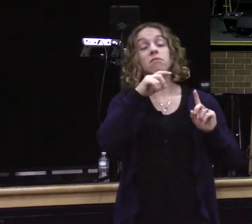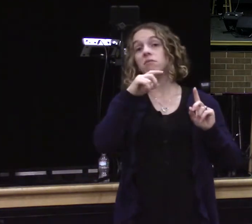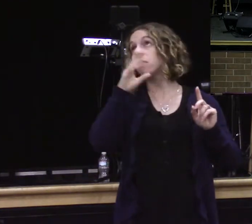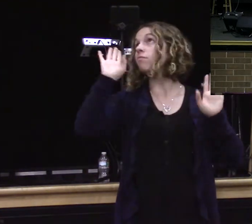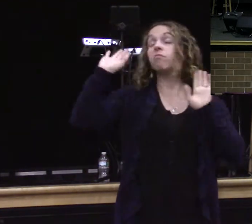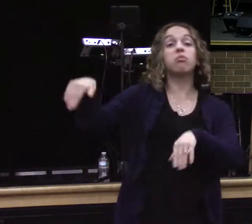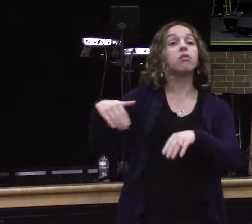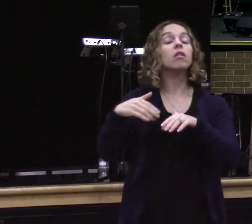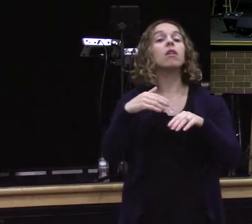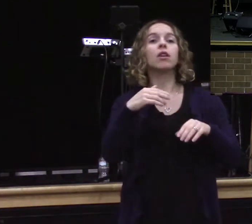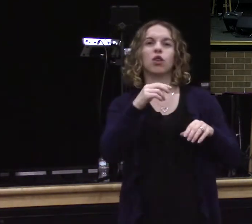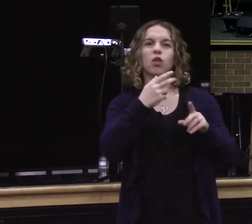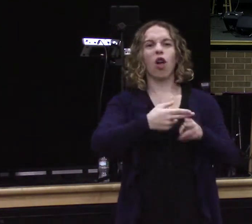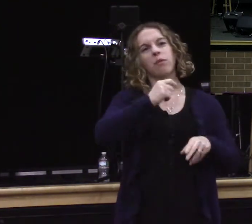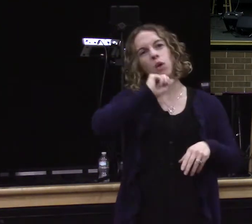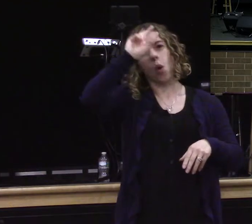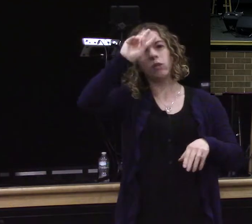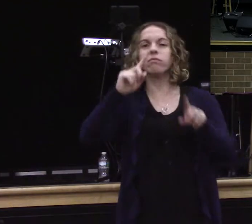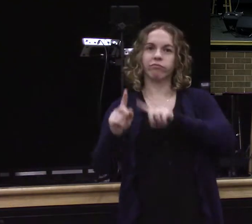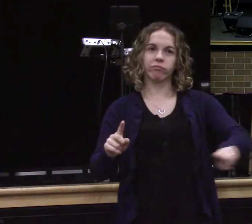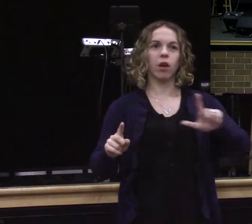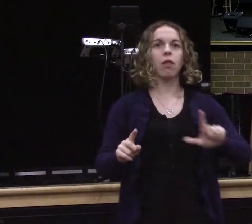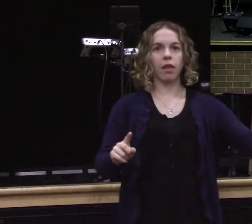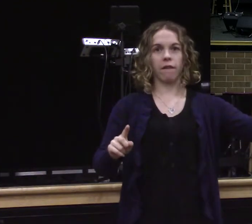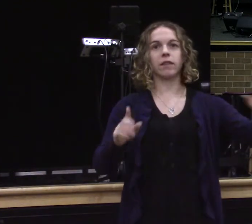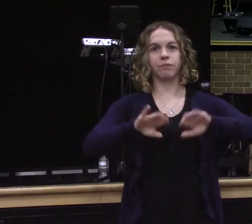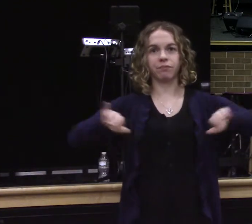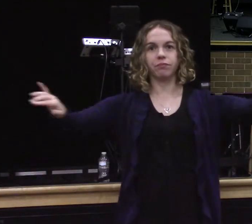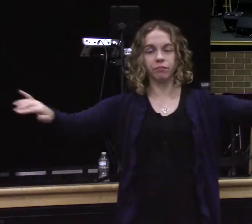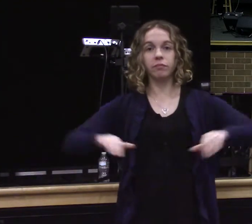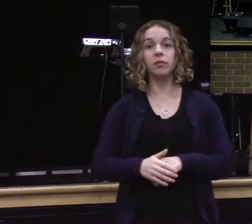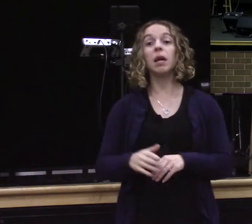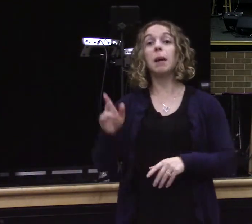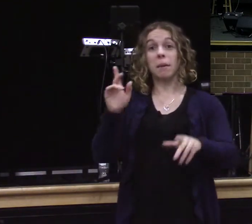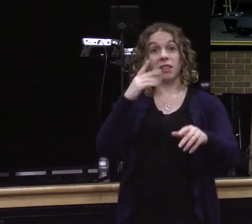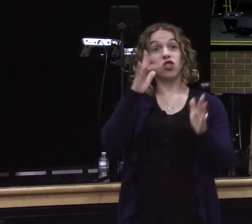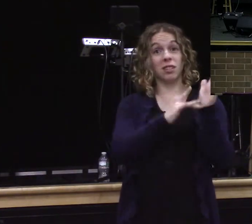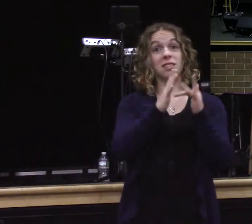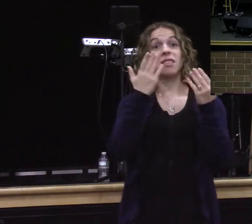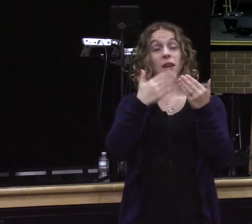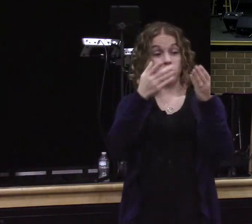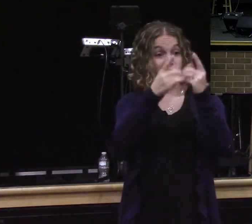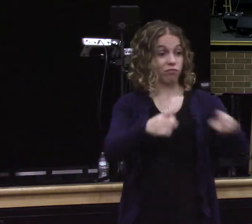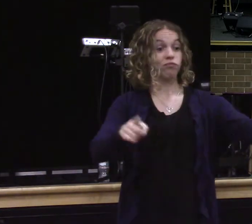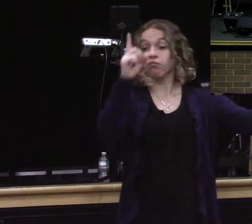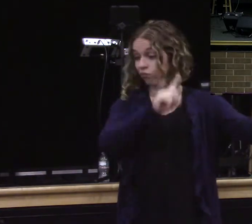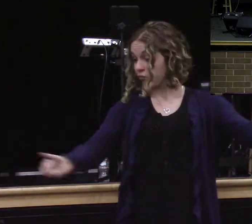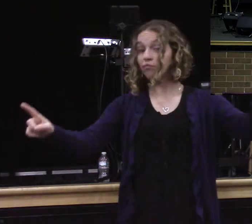father. Take your inheritance. The kingdom prepared for you. Since the creation of the world.